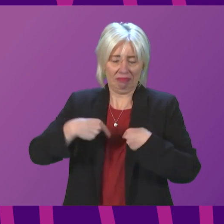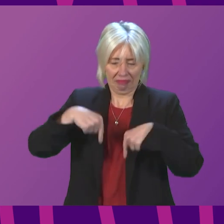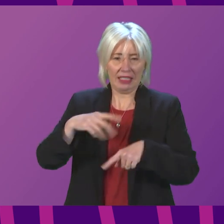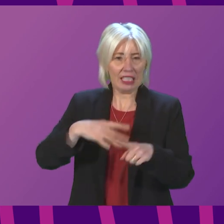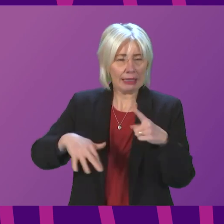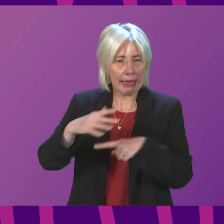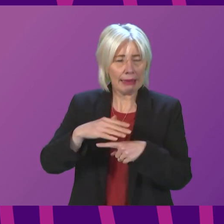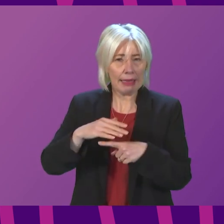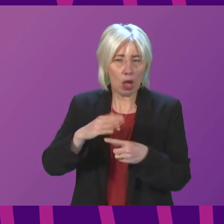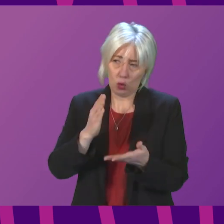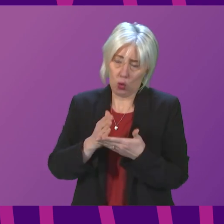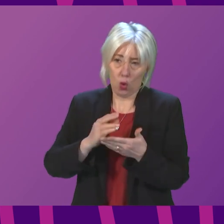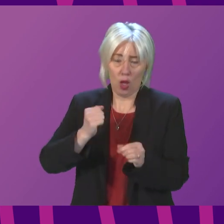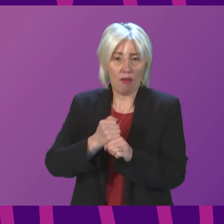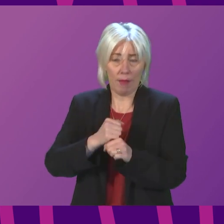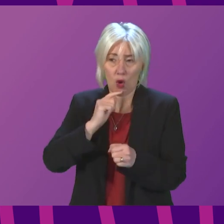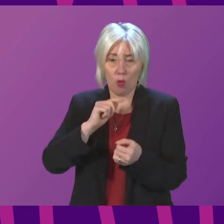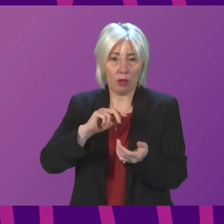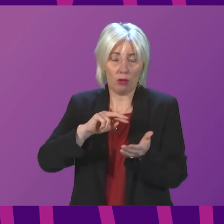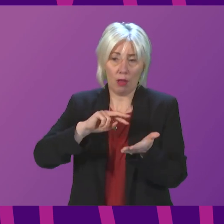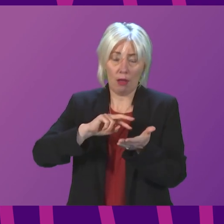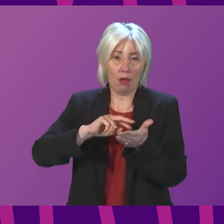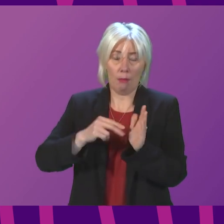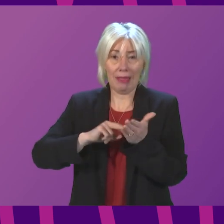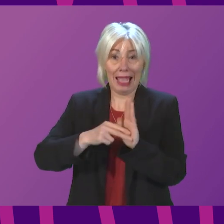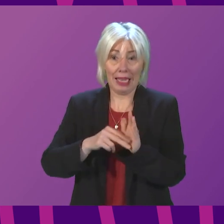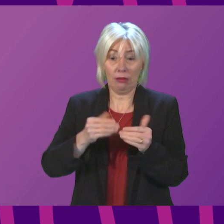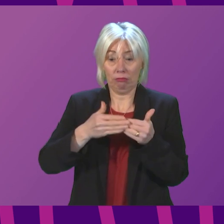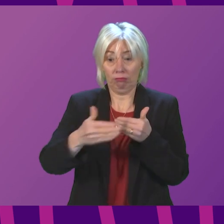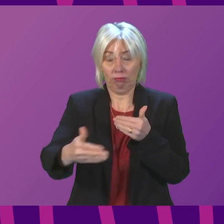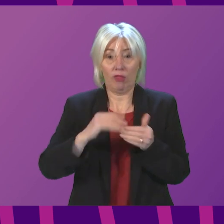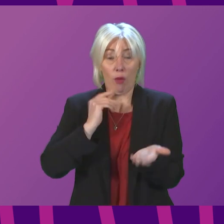the Government will set out its plans for the timetabling of that legislation in due course.